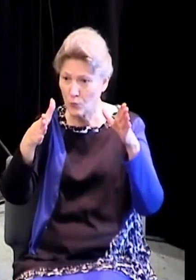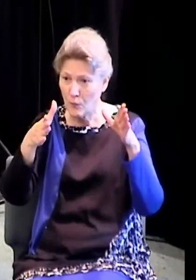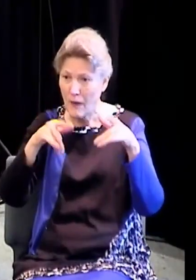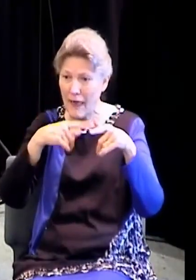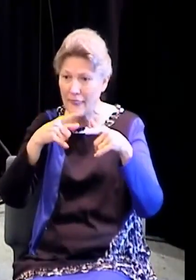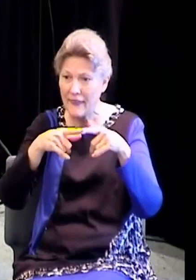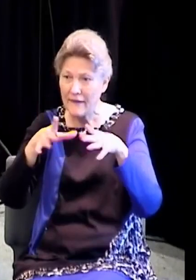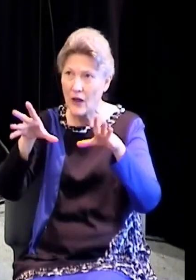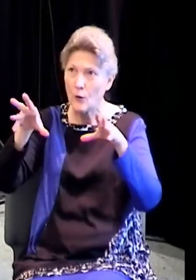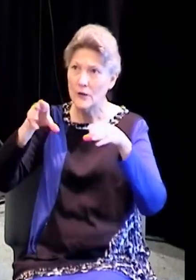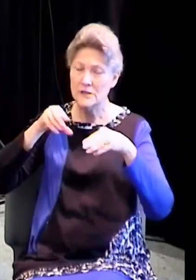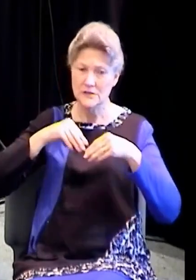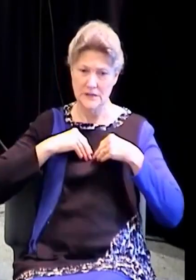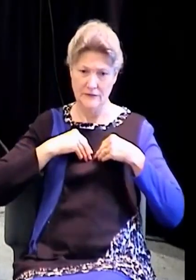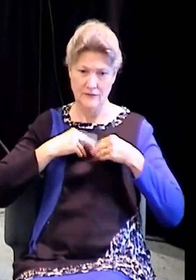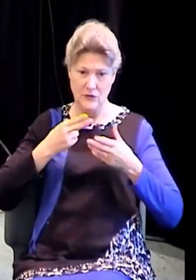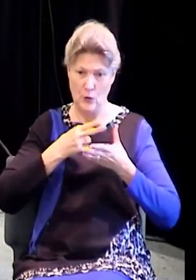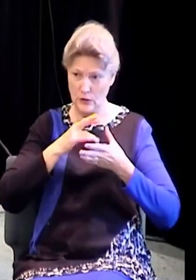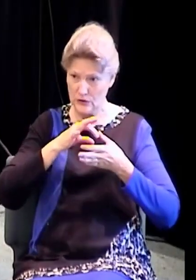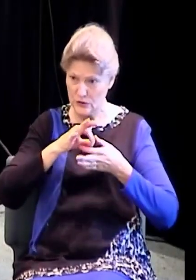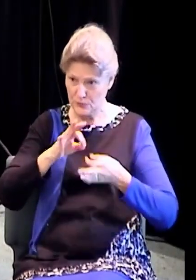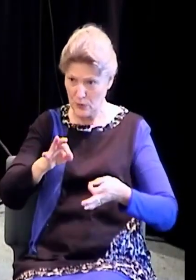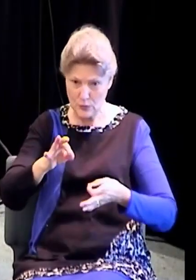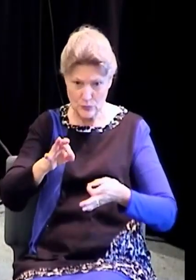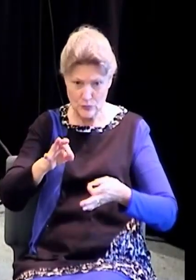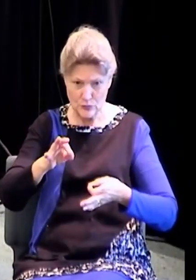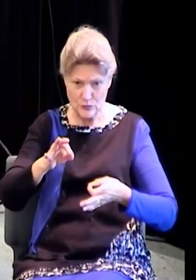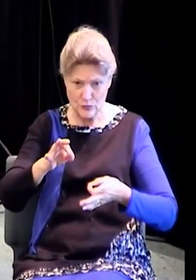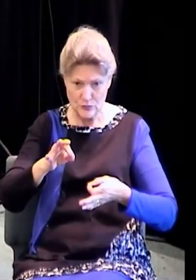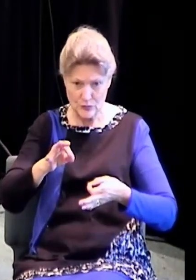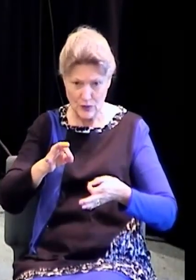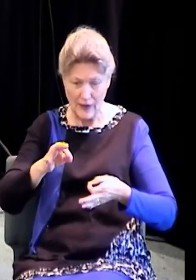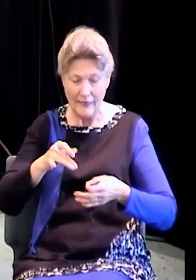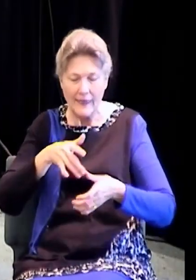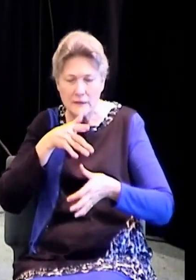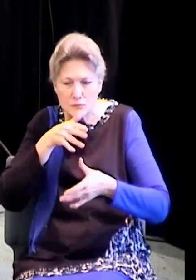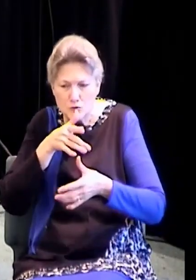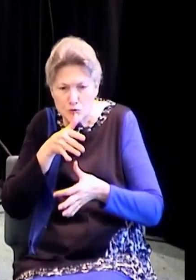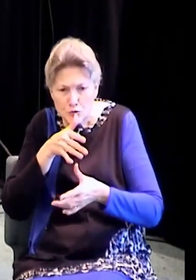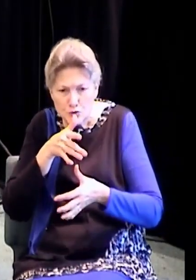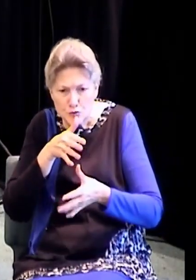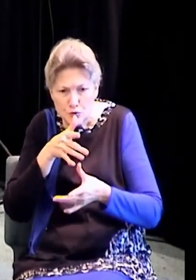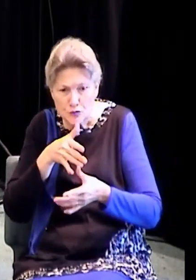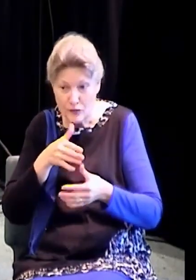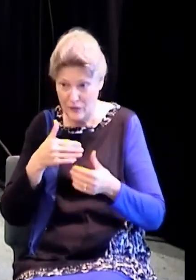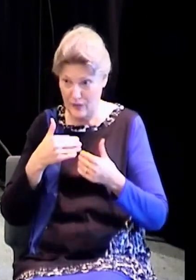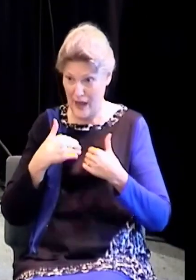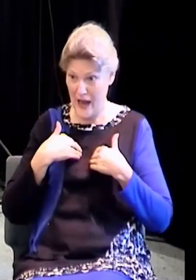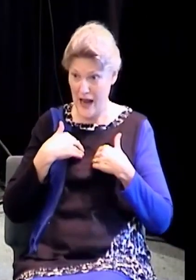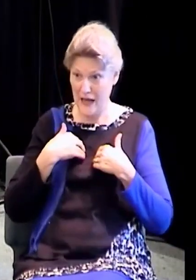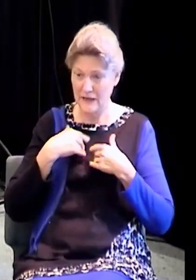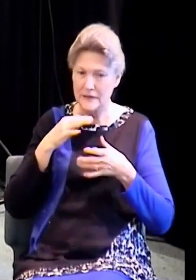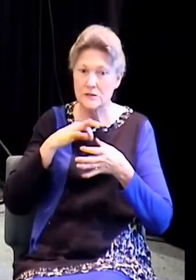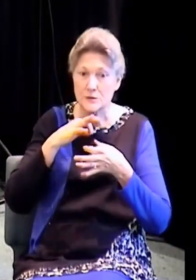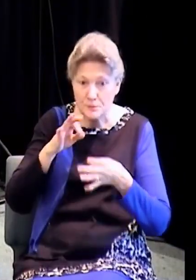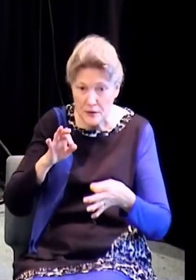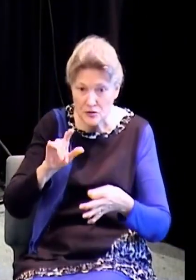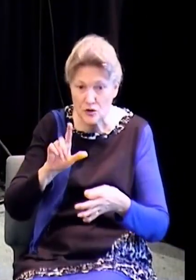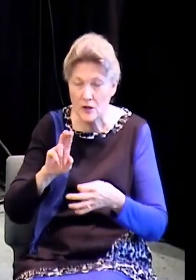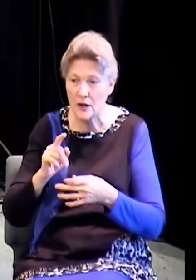the day of Pentecost were already there, but they were not functioning. Just like a baby that is in the womb, it has lungs, but they're